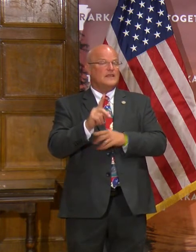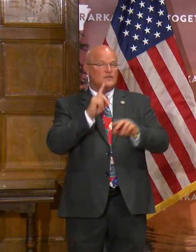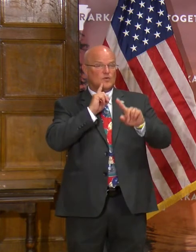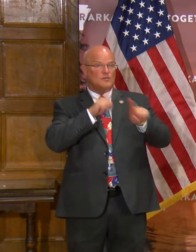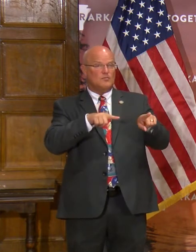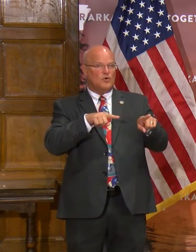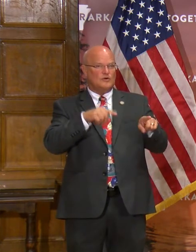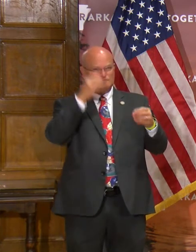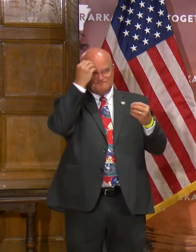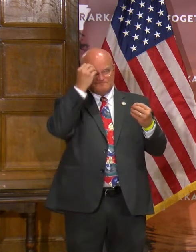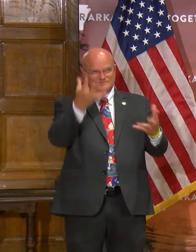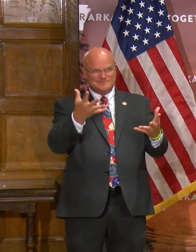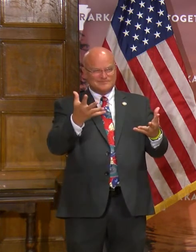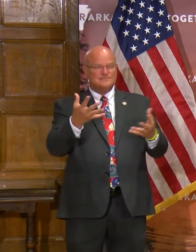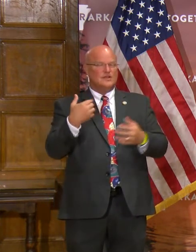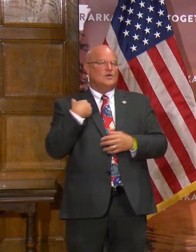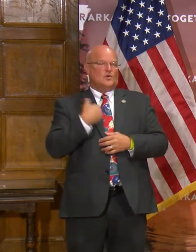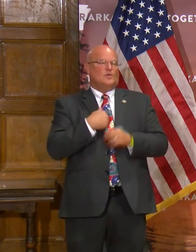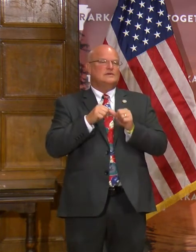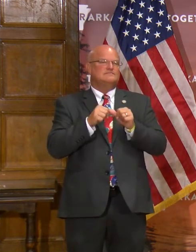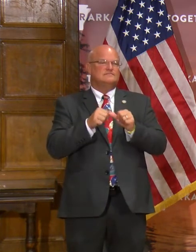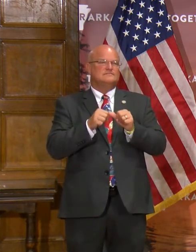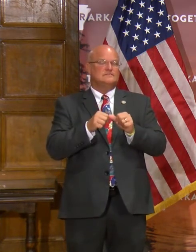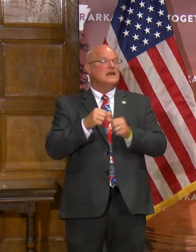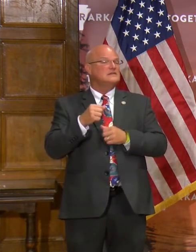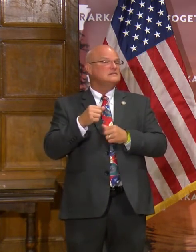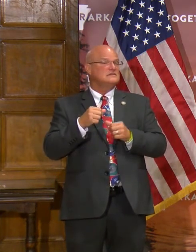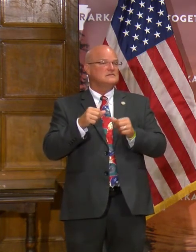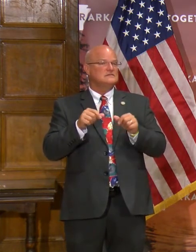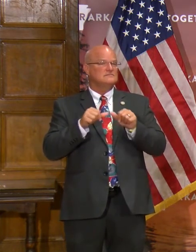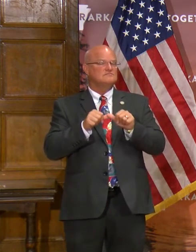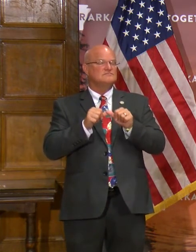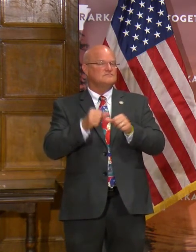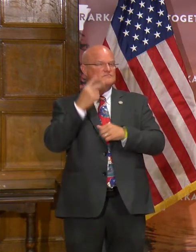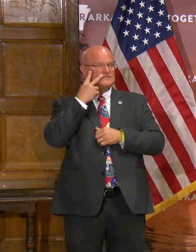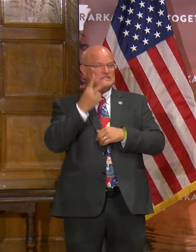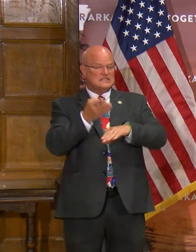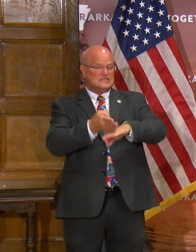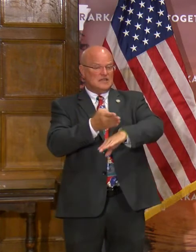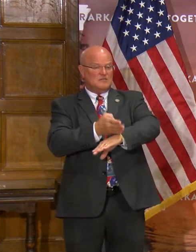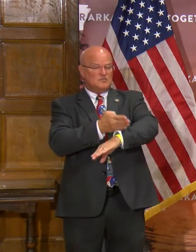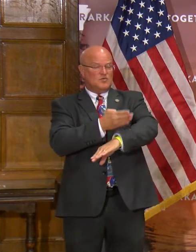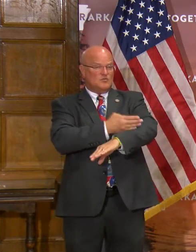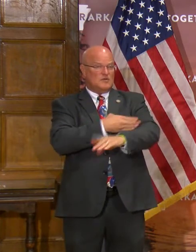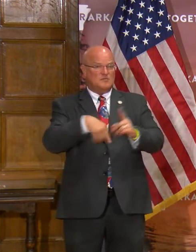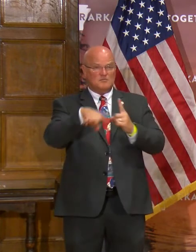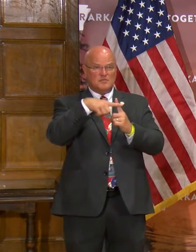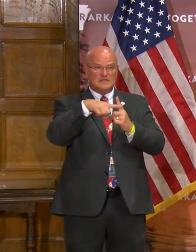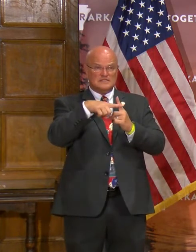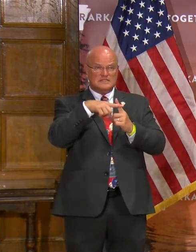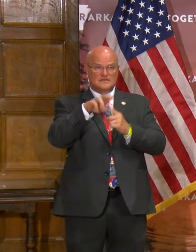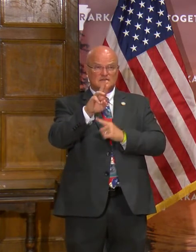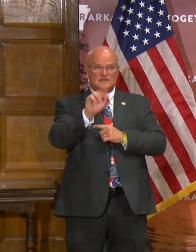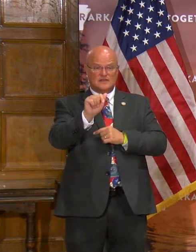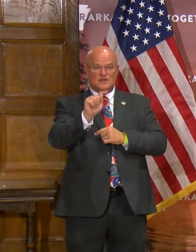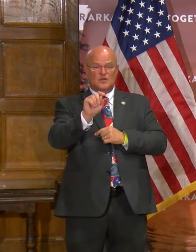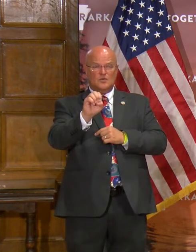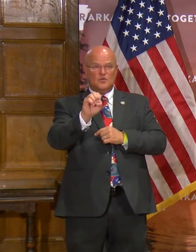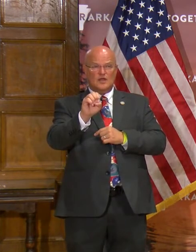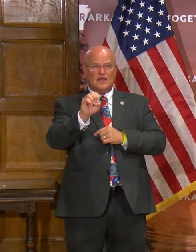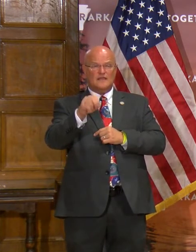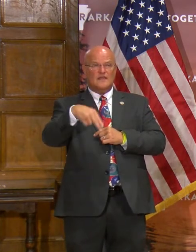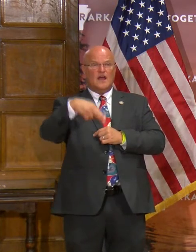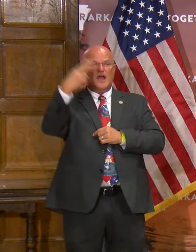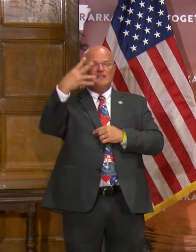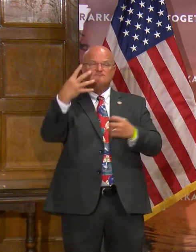report. We continue to, and as you continue to see improvements in positivity rate, there's a higher